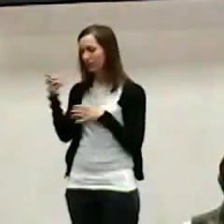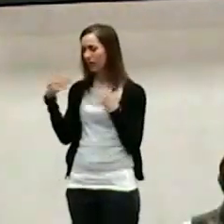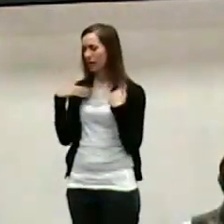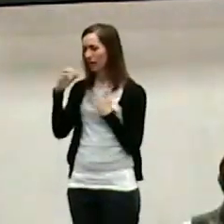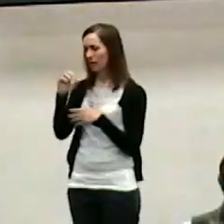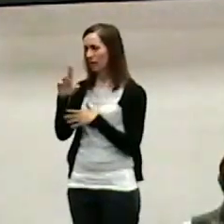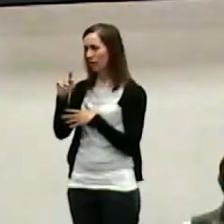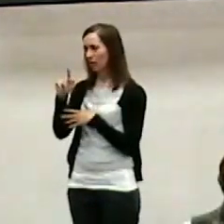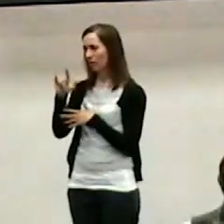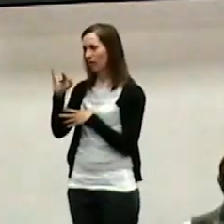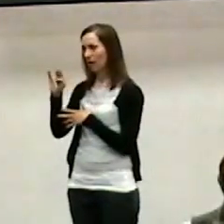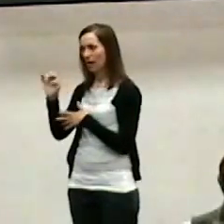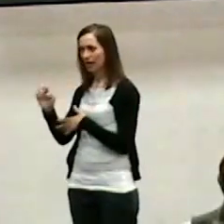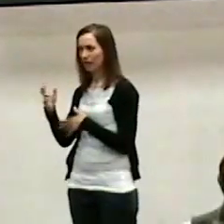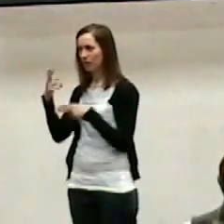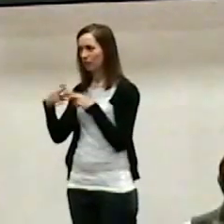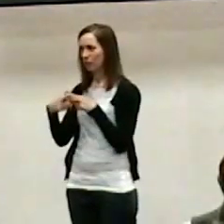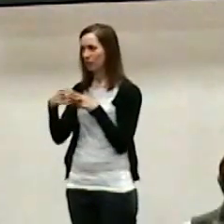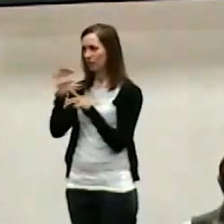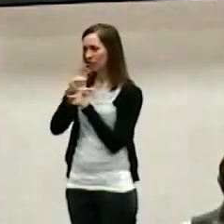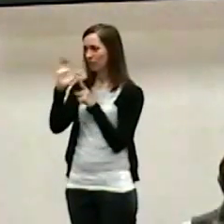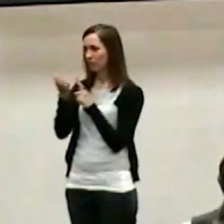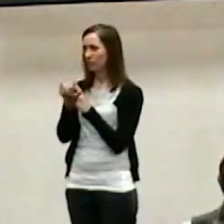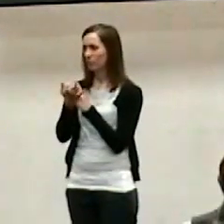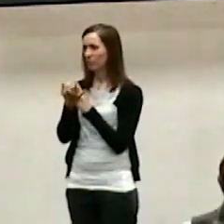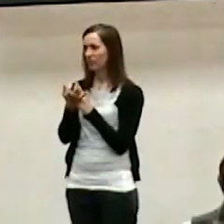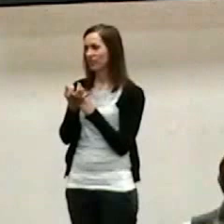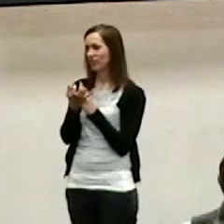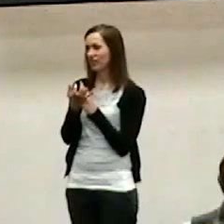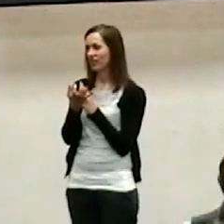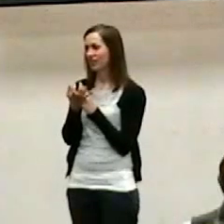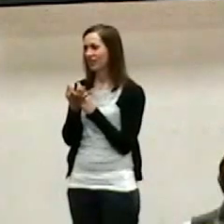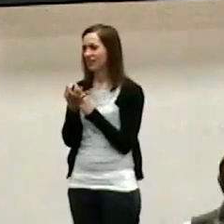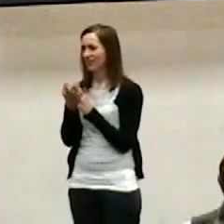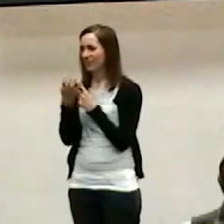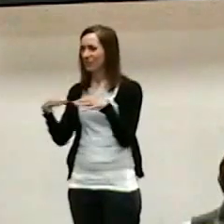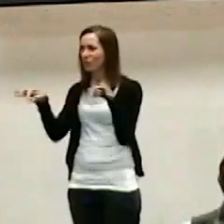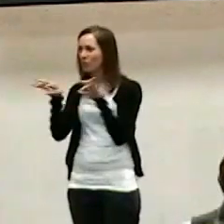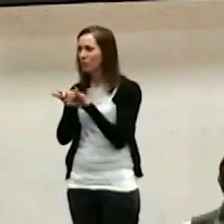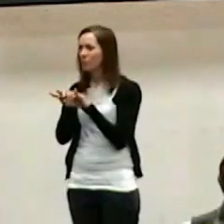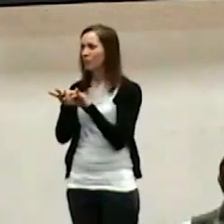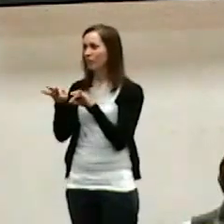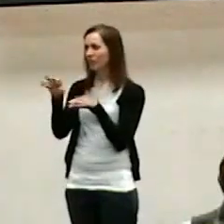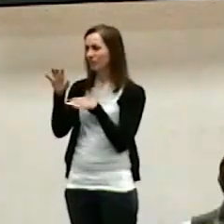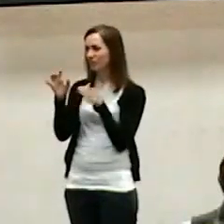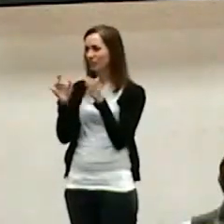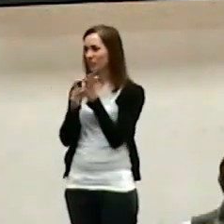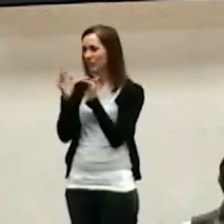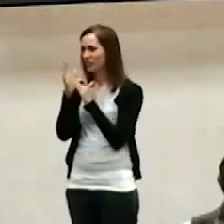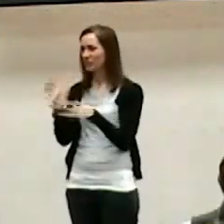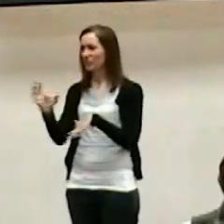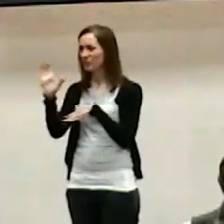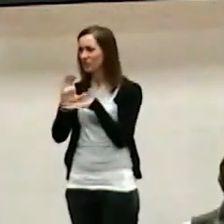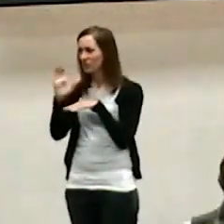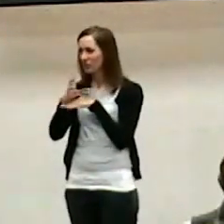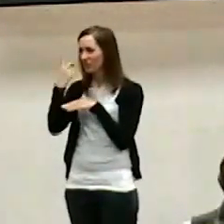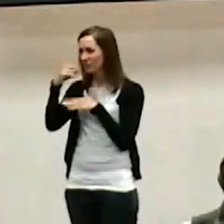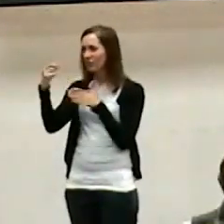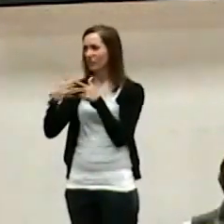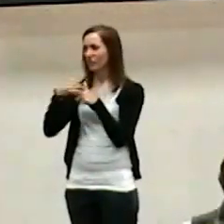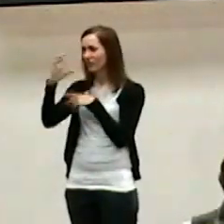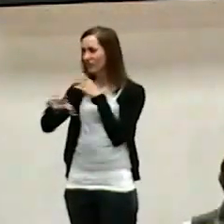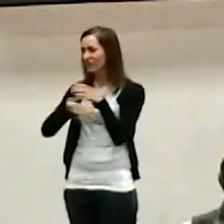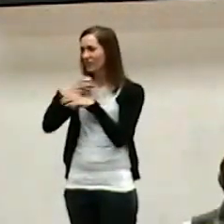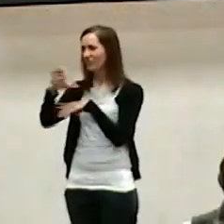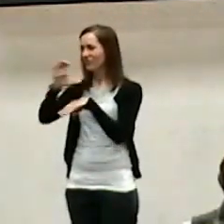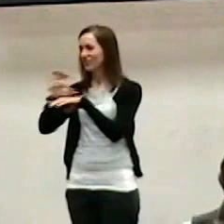called Culturally Relevant Great Commissioned Churches, Biblically Based for the 21st Century. We told him we needed to work on the title. And he said it was a working title.